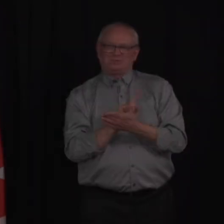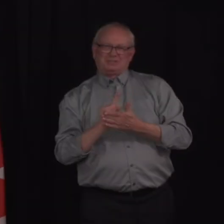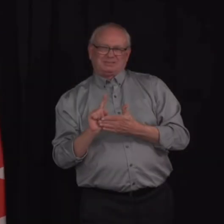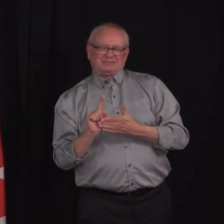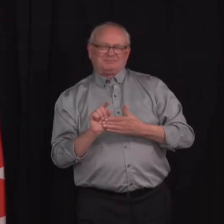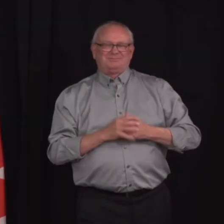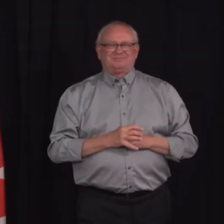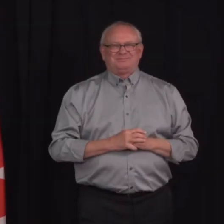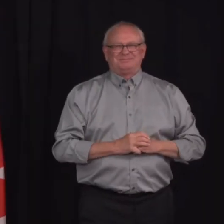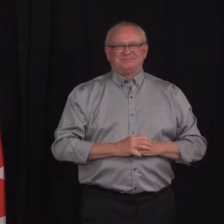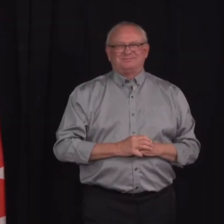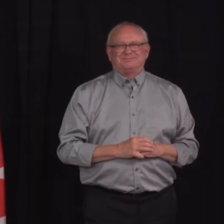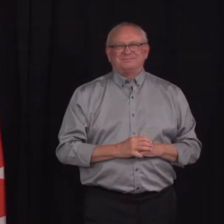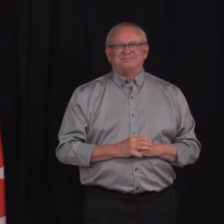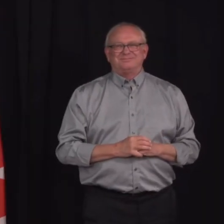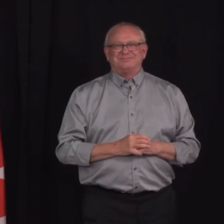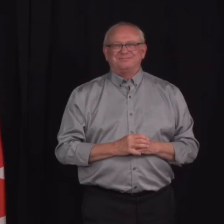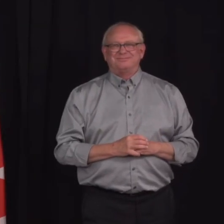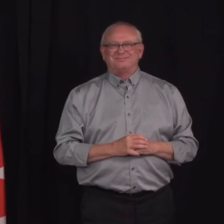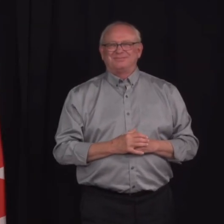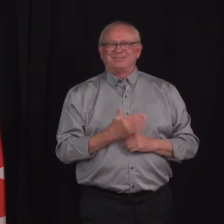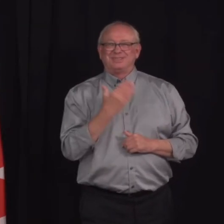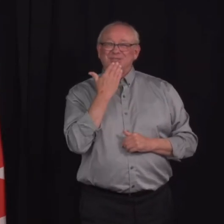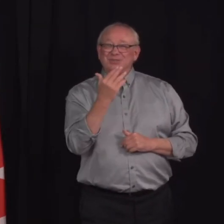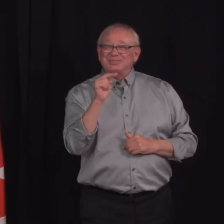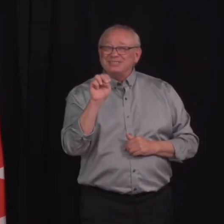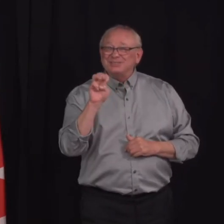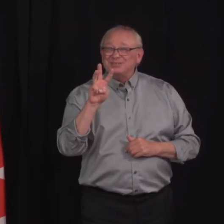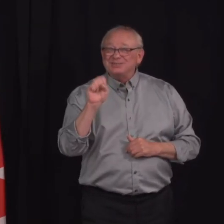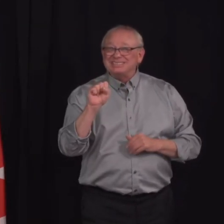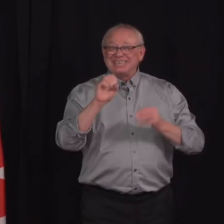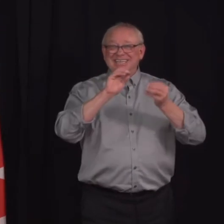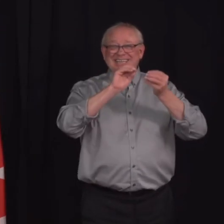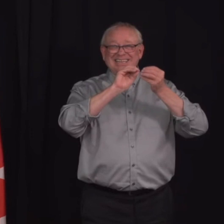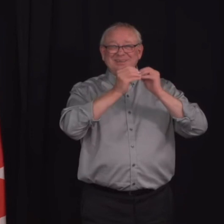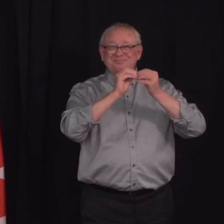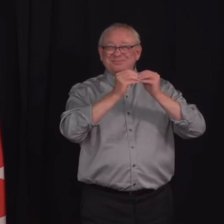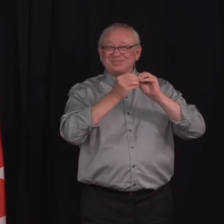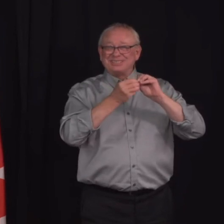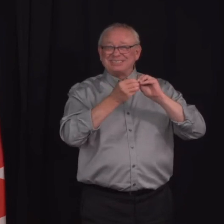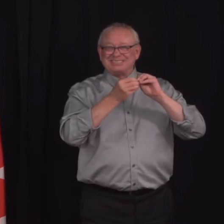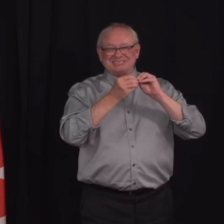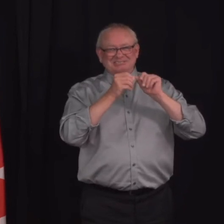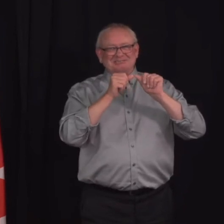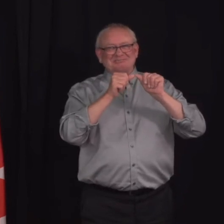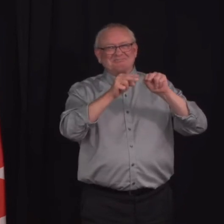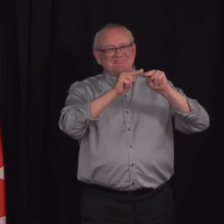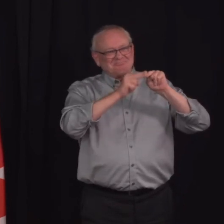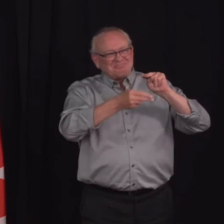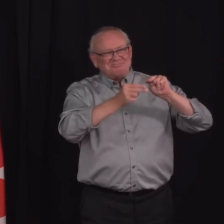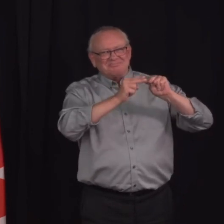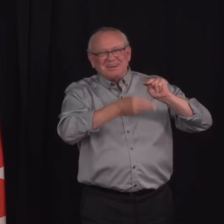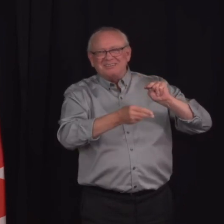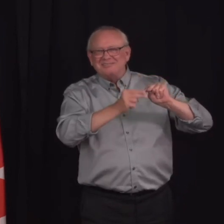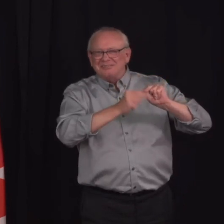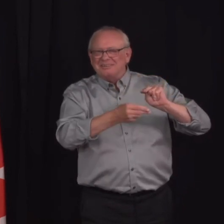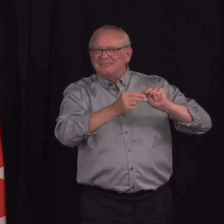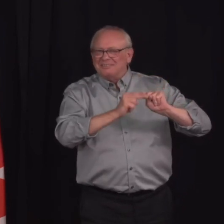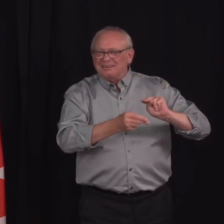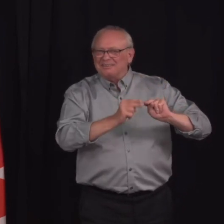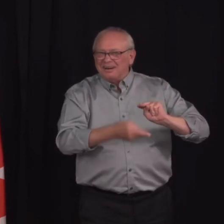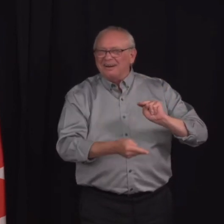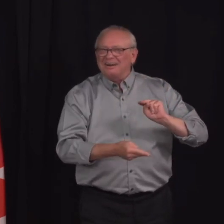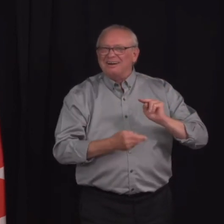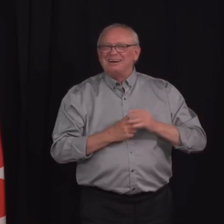The good news that I have to bring today is that we continue to see the decline in our numbers of COVID